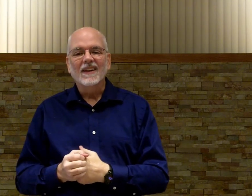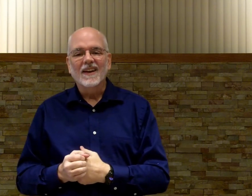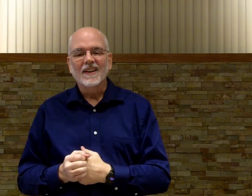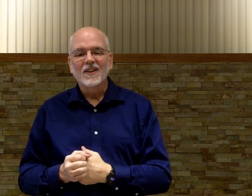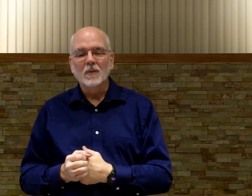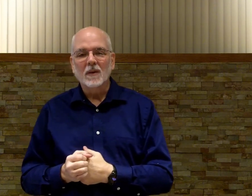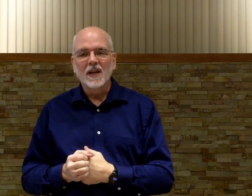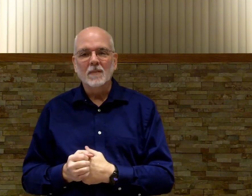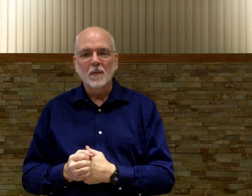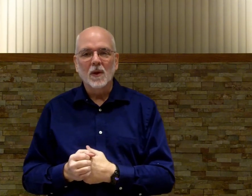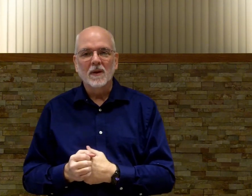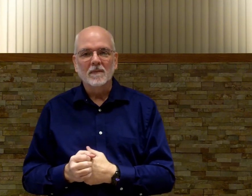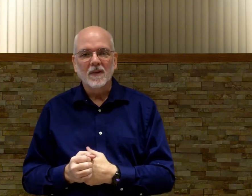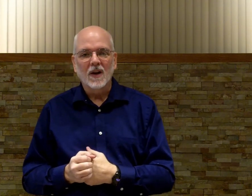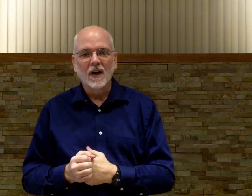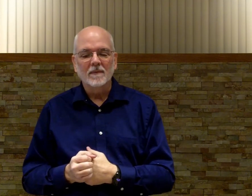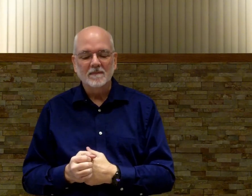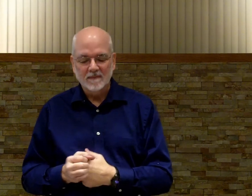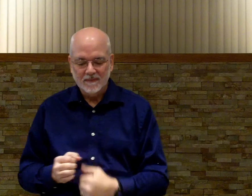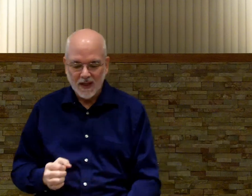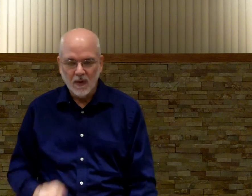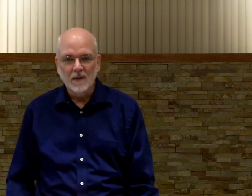and you'll be able to keep up with me all right here we go